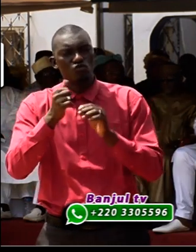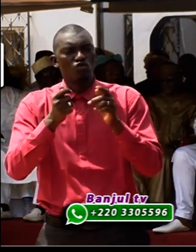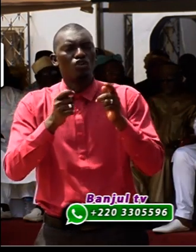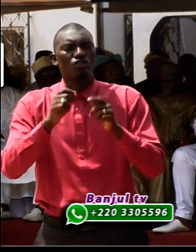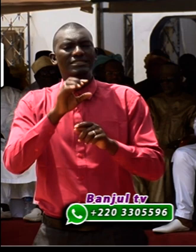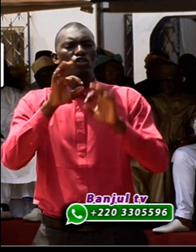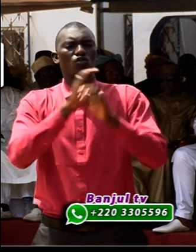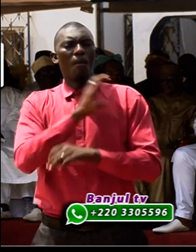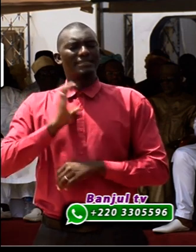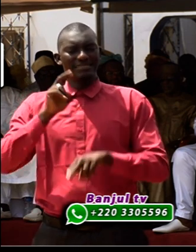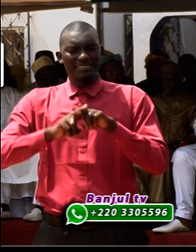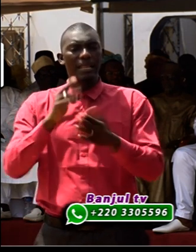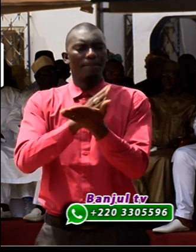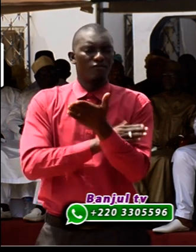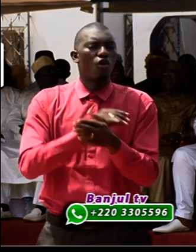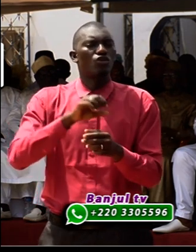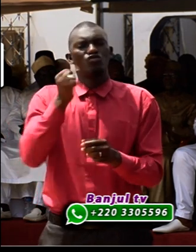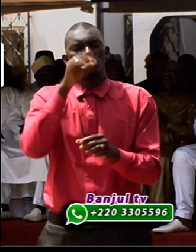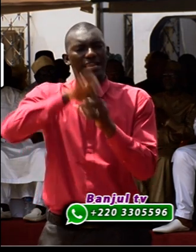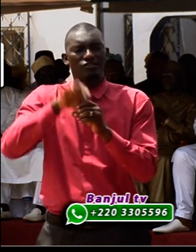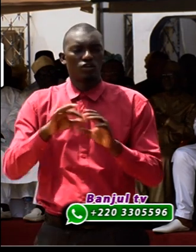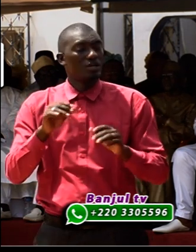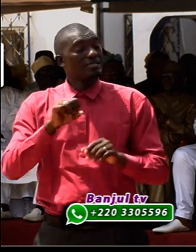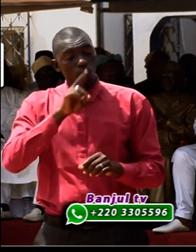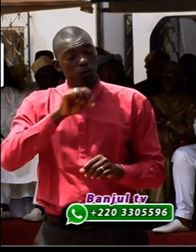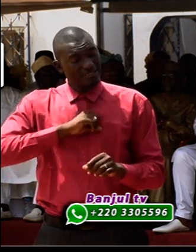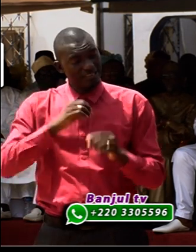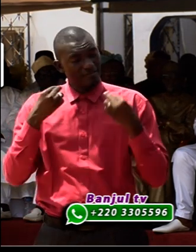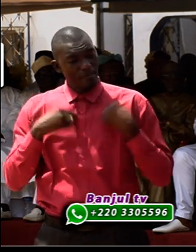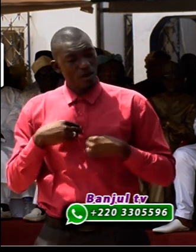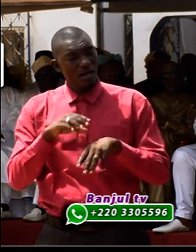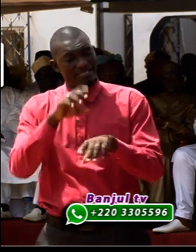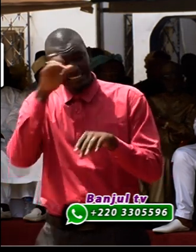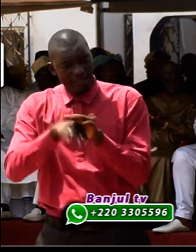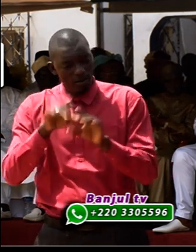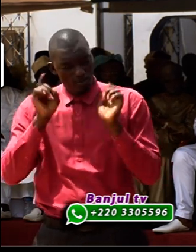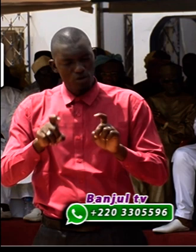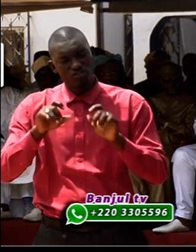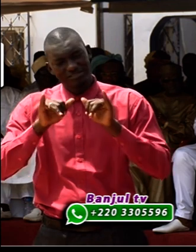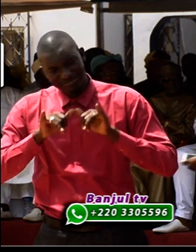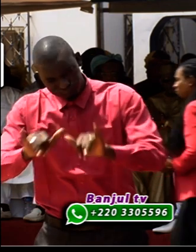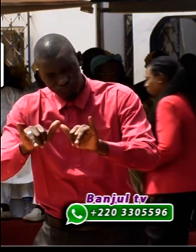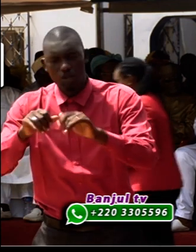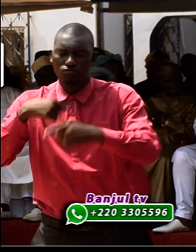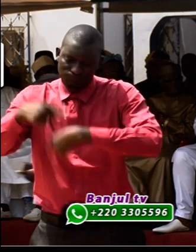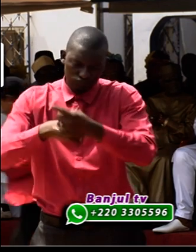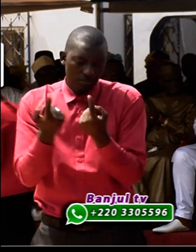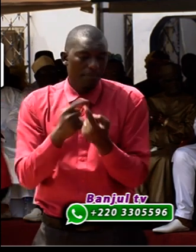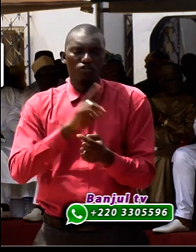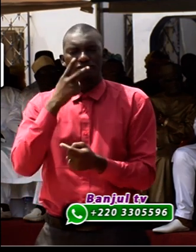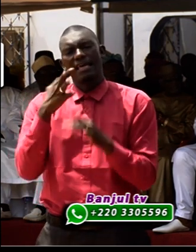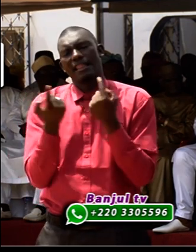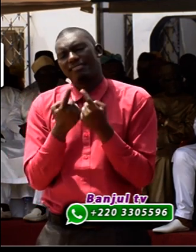and efficiency in our local government administration in this country. So I'm not seeing anything less. I'm not